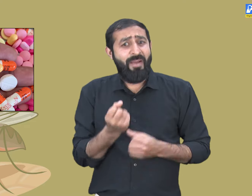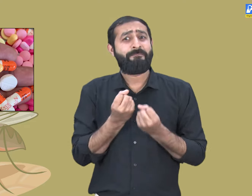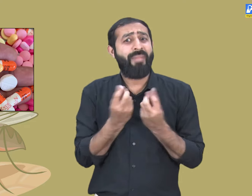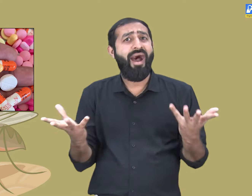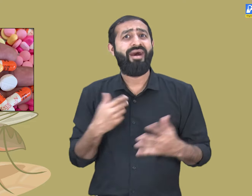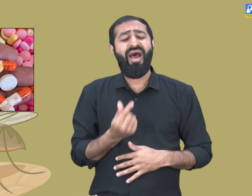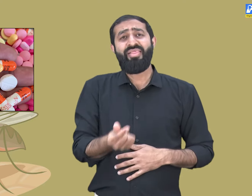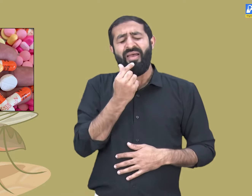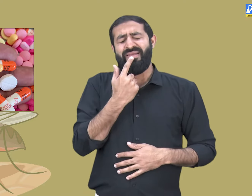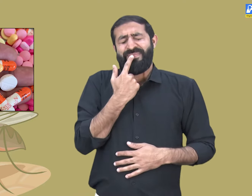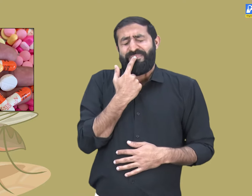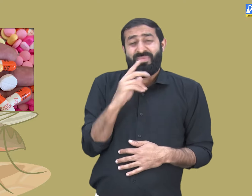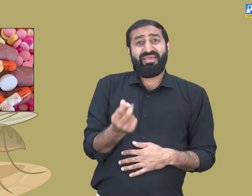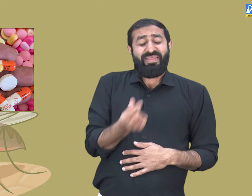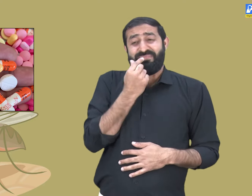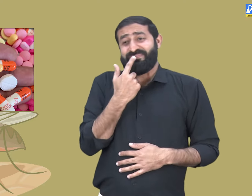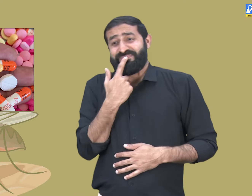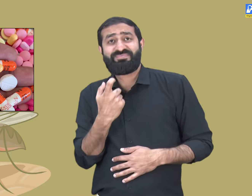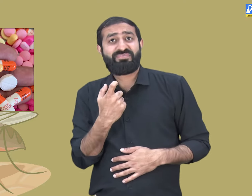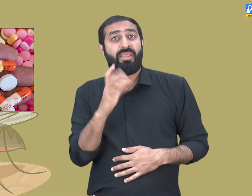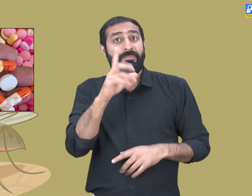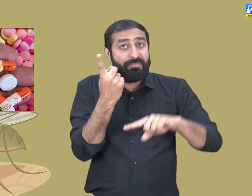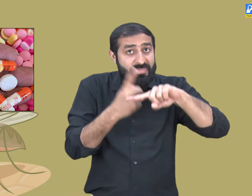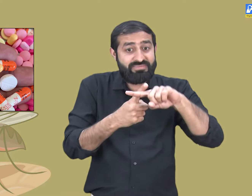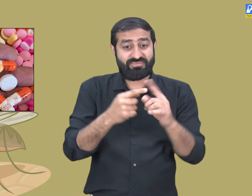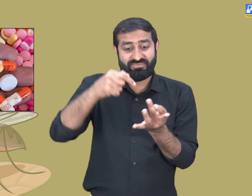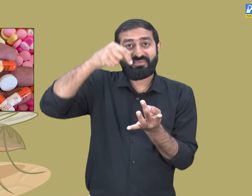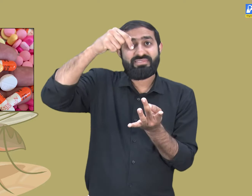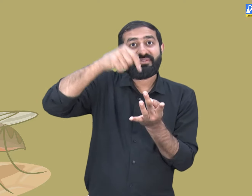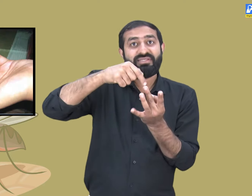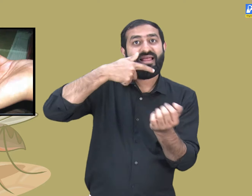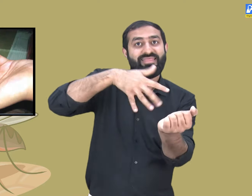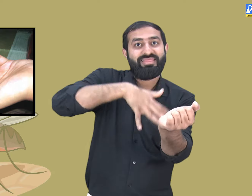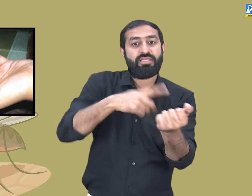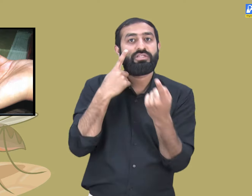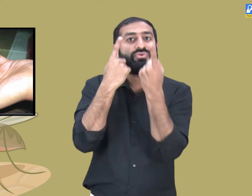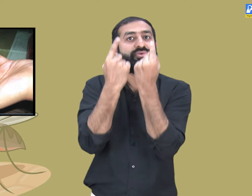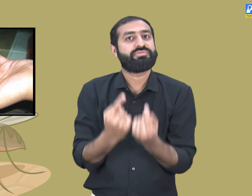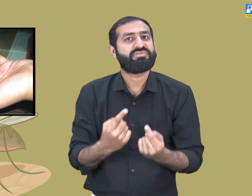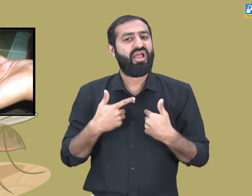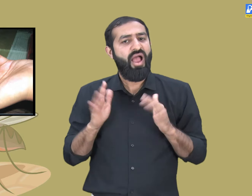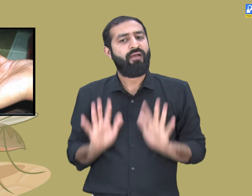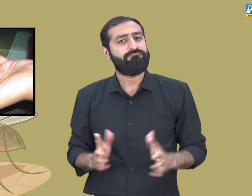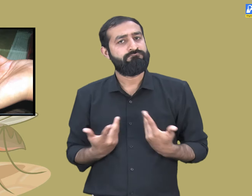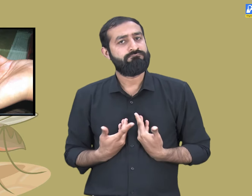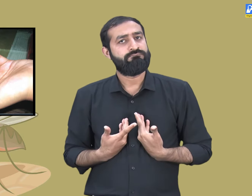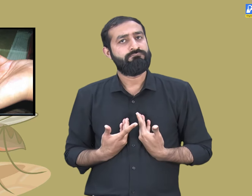On top of it, I had to take a bitter medicine. I even had a blood test.